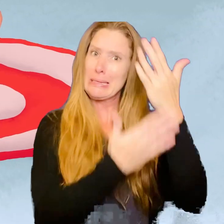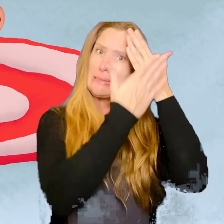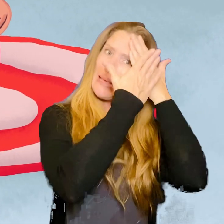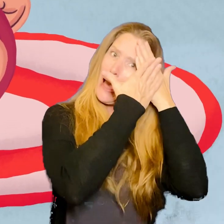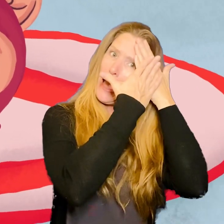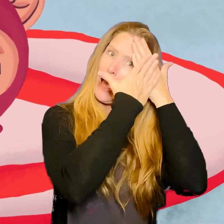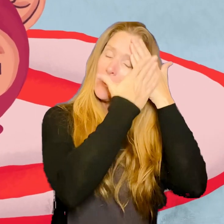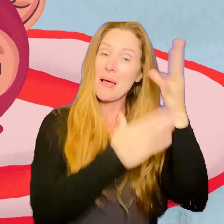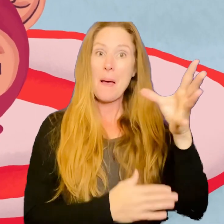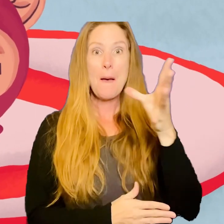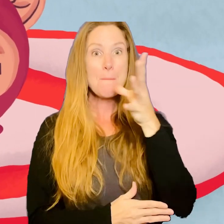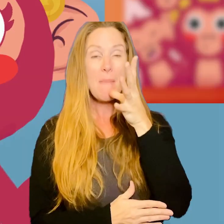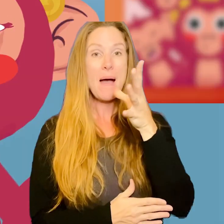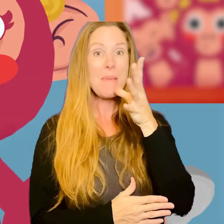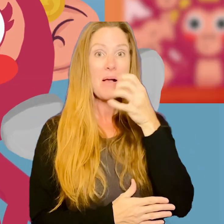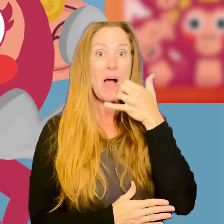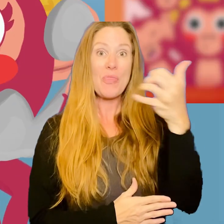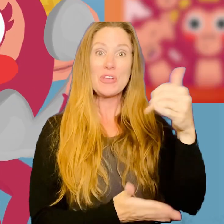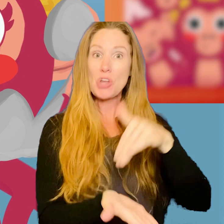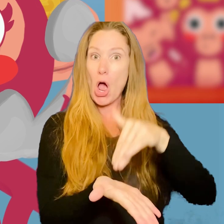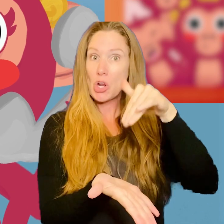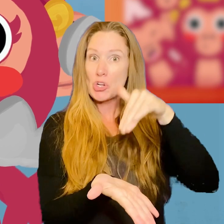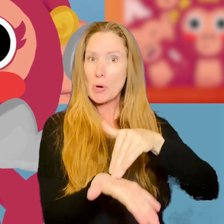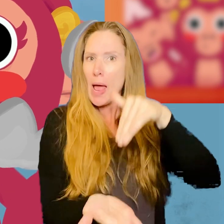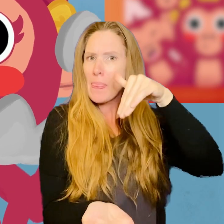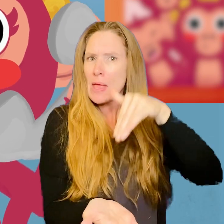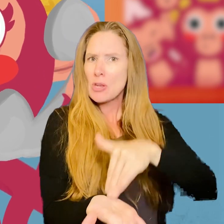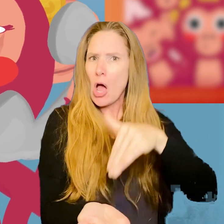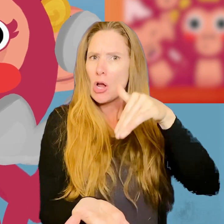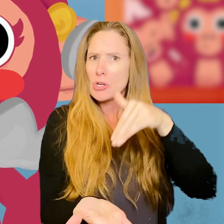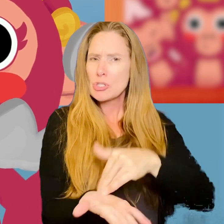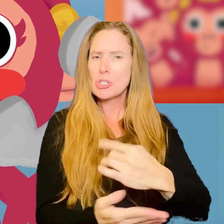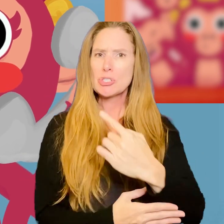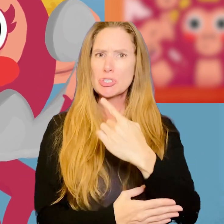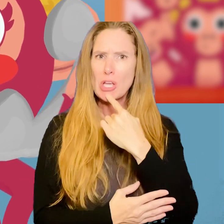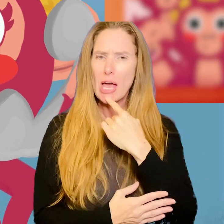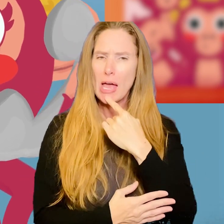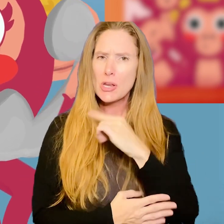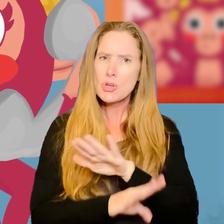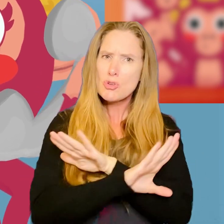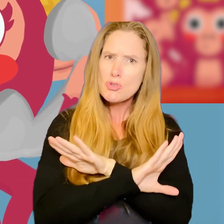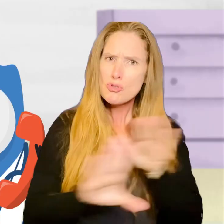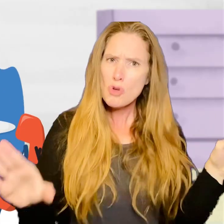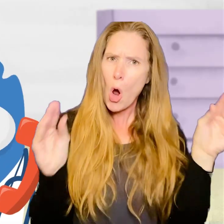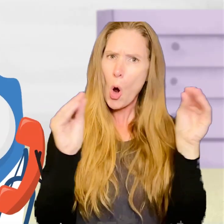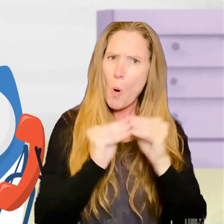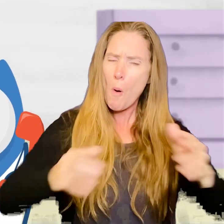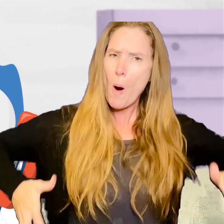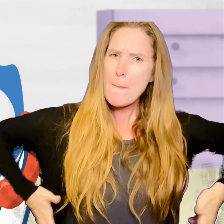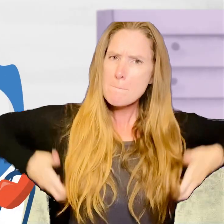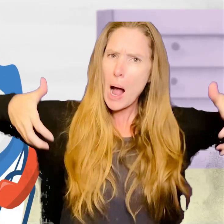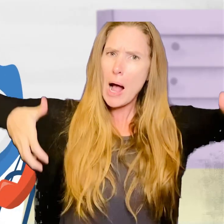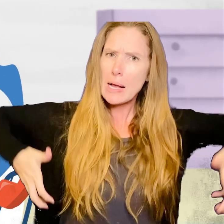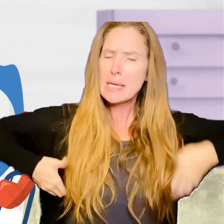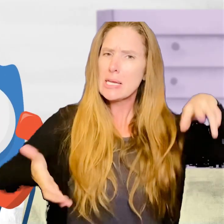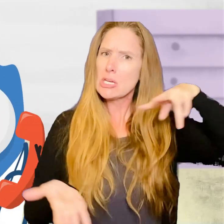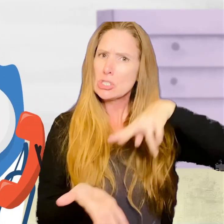his head Mama called the doctor and the doctor said No more monkeys